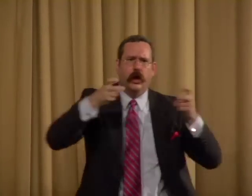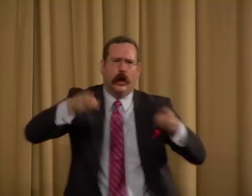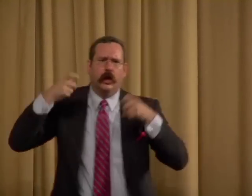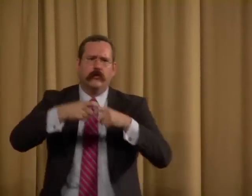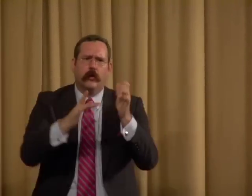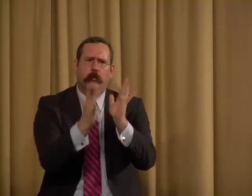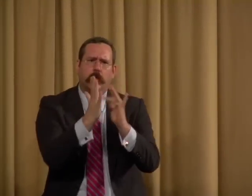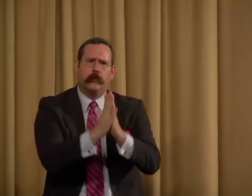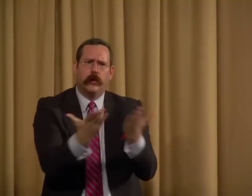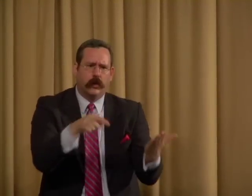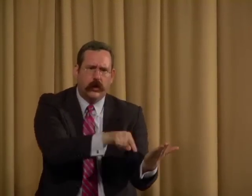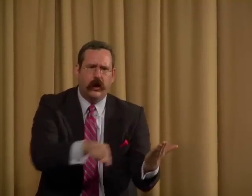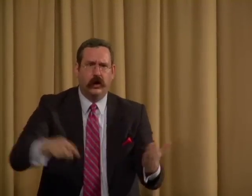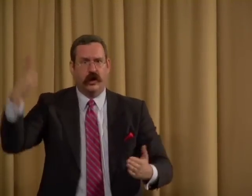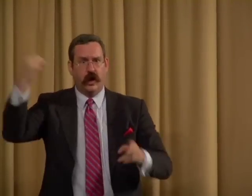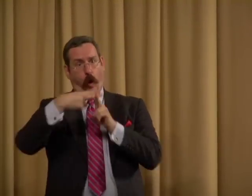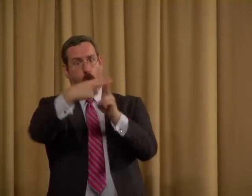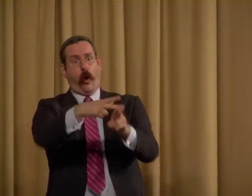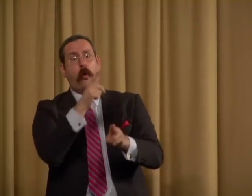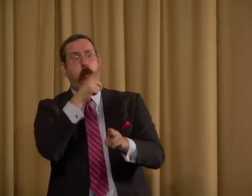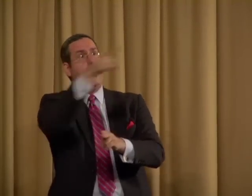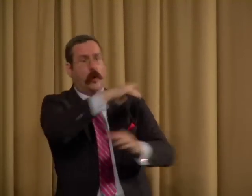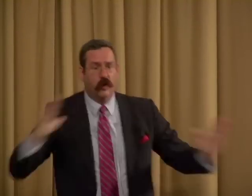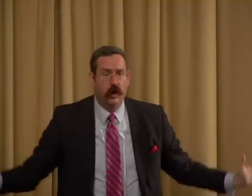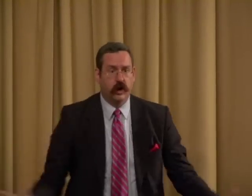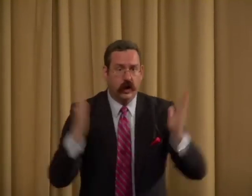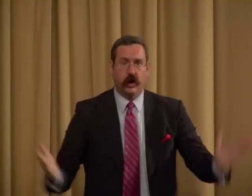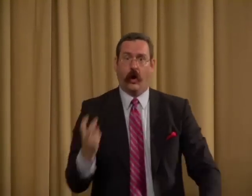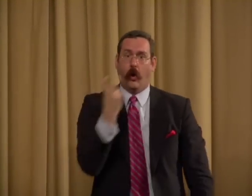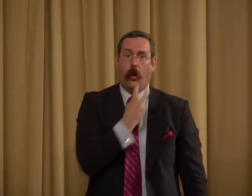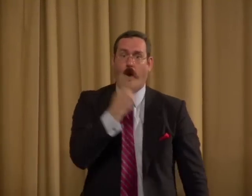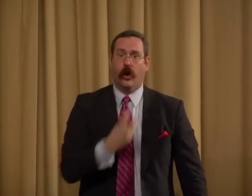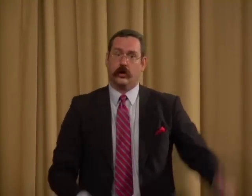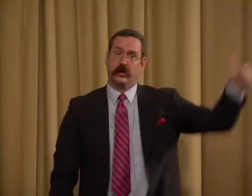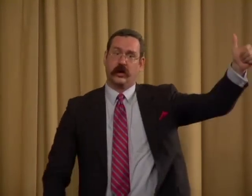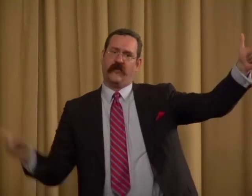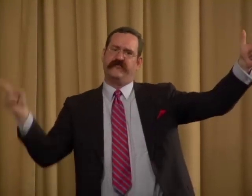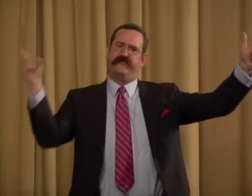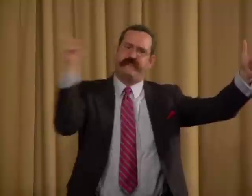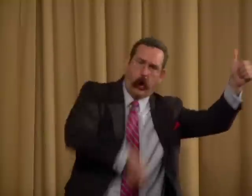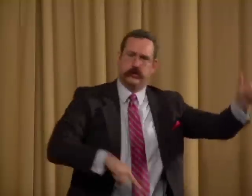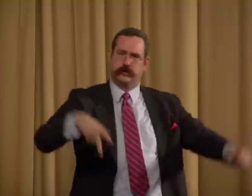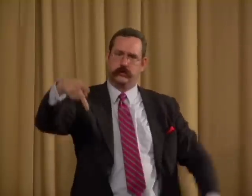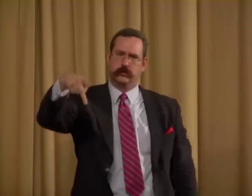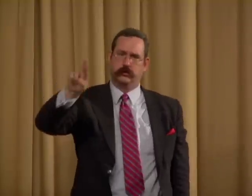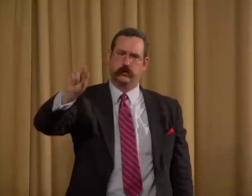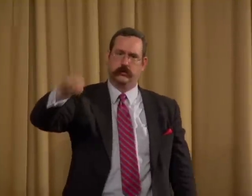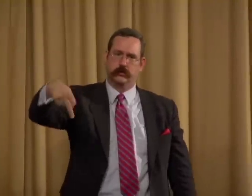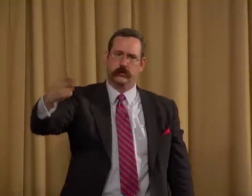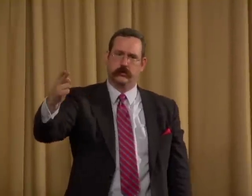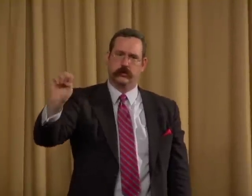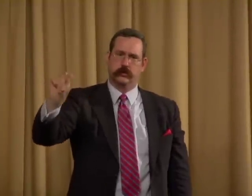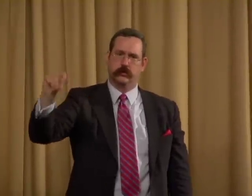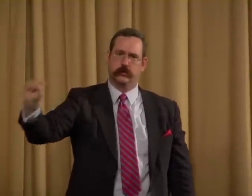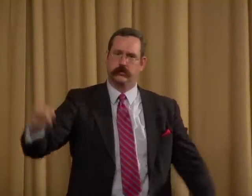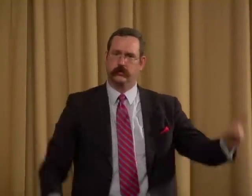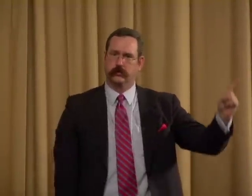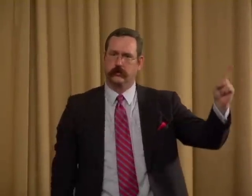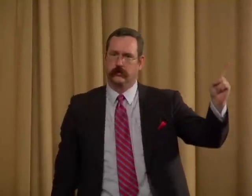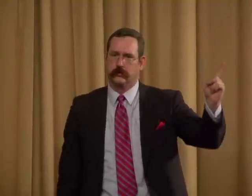And he quoted often from the Bible, those of us who were oral were false